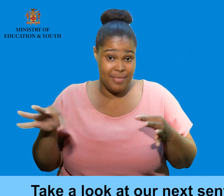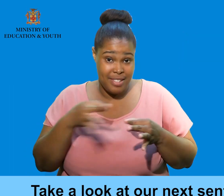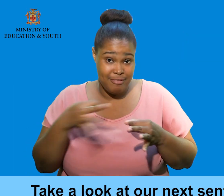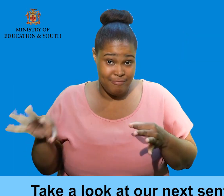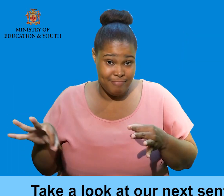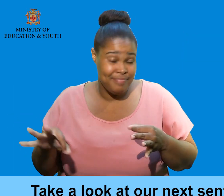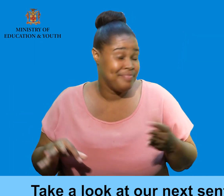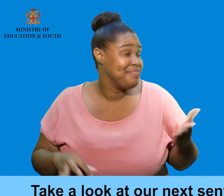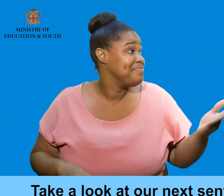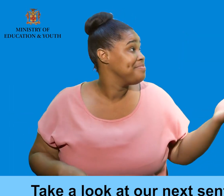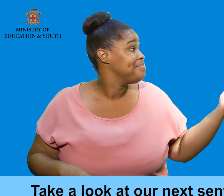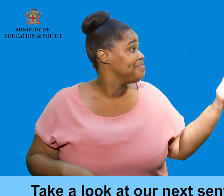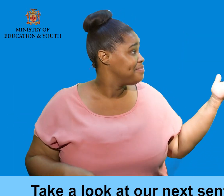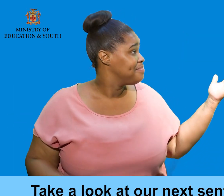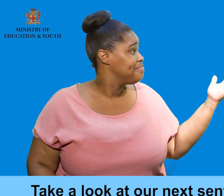Take a look at our next sentence.